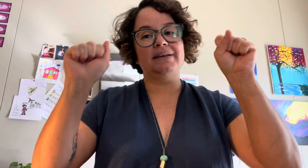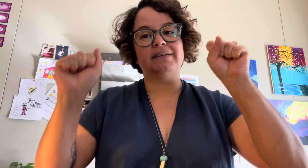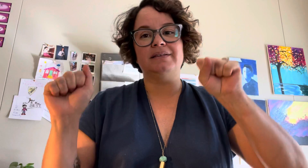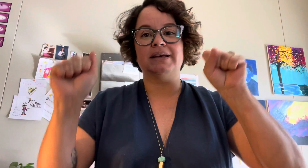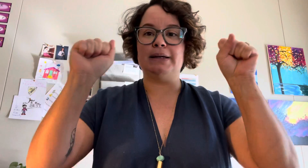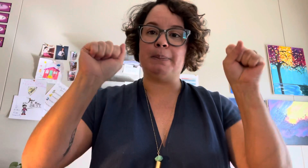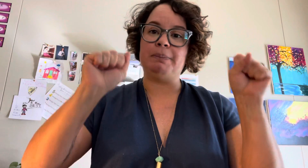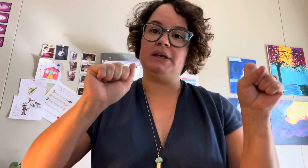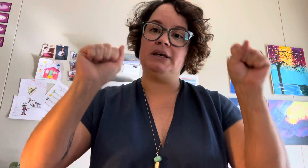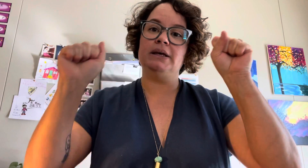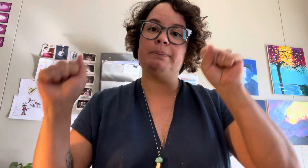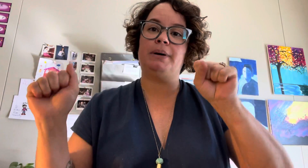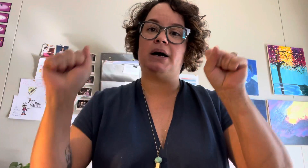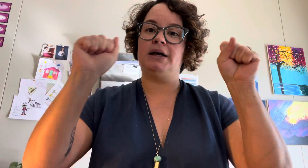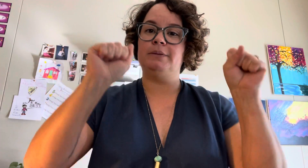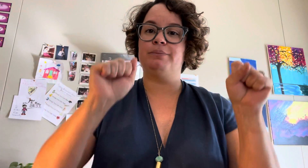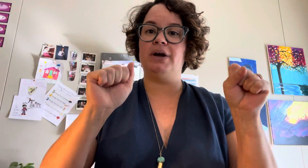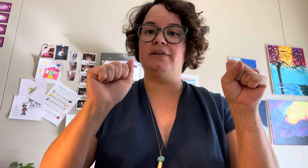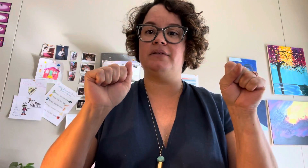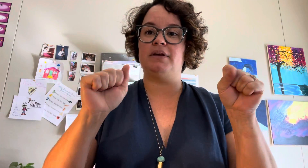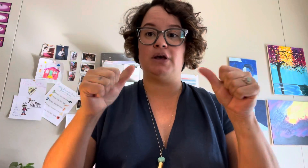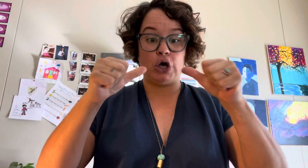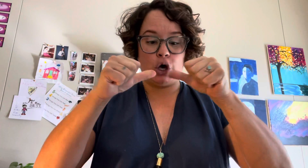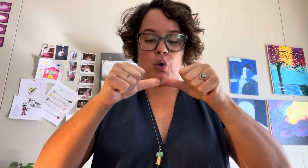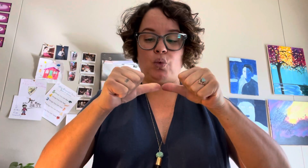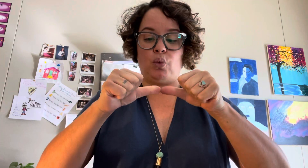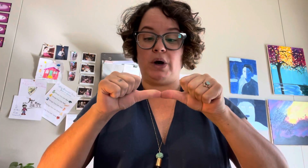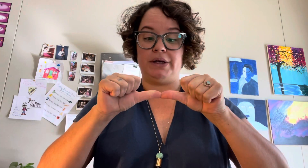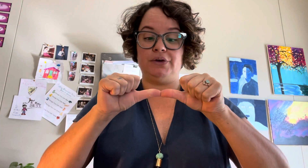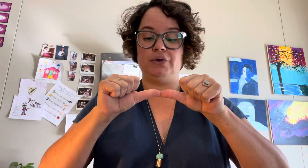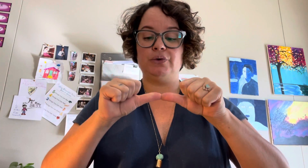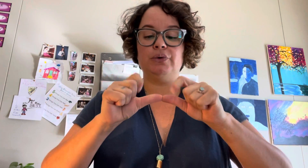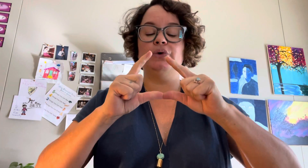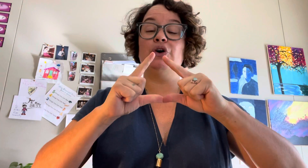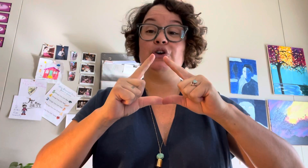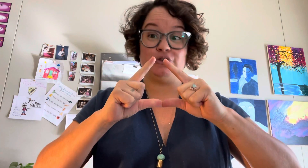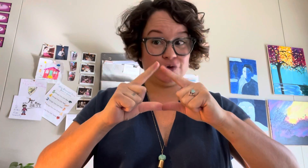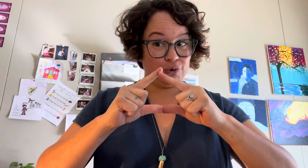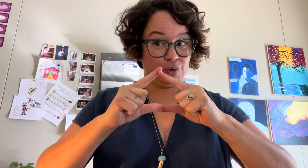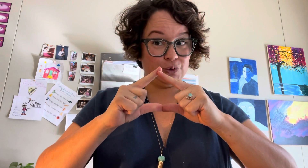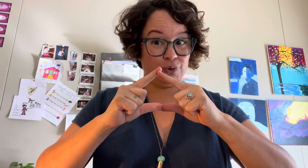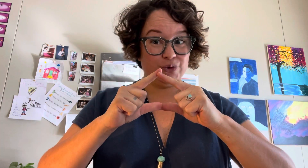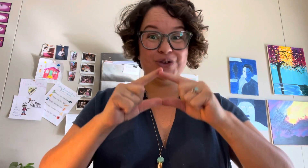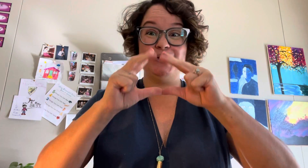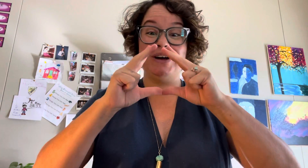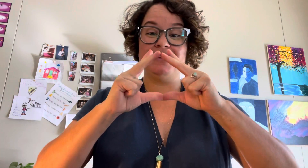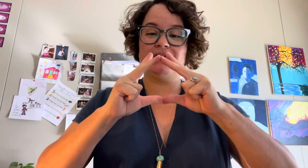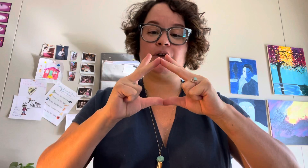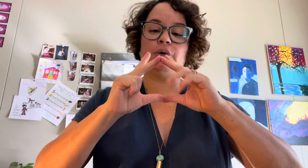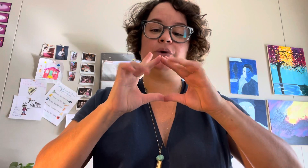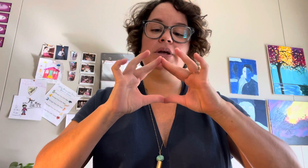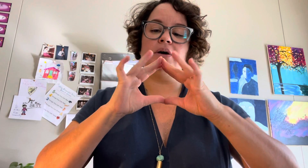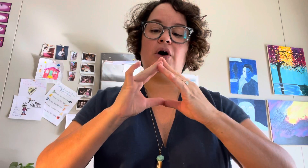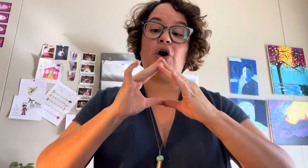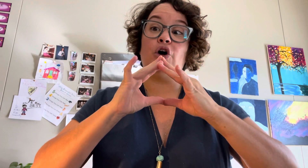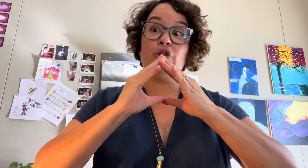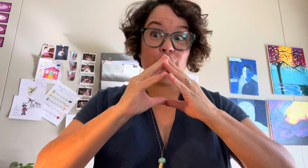in a pea pod pressed. One grew, two grew, so did all the